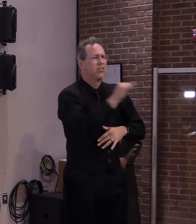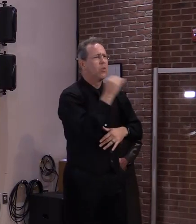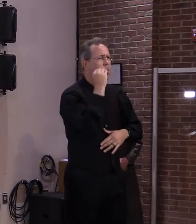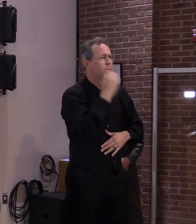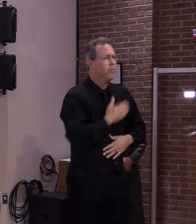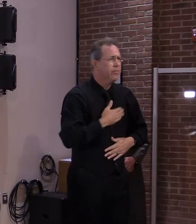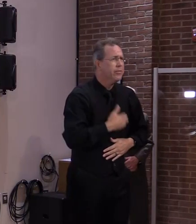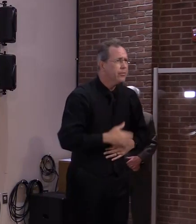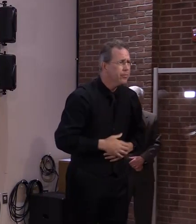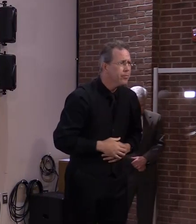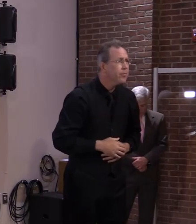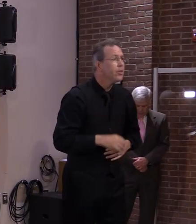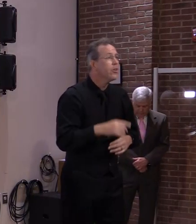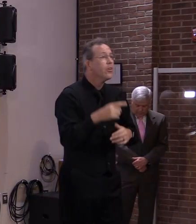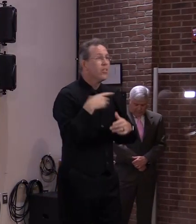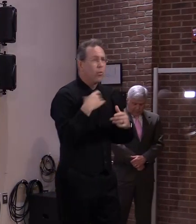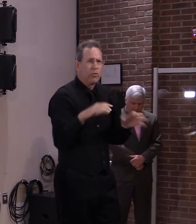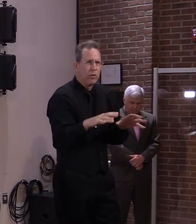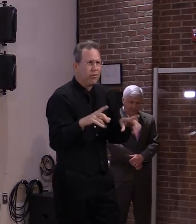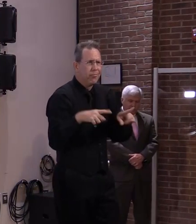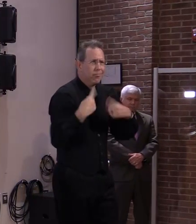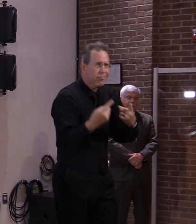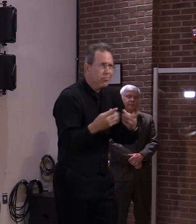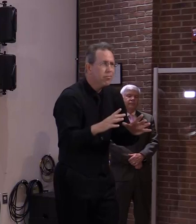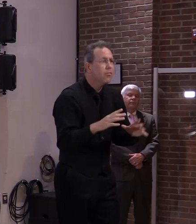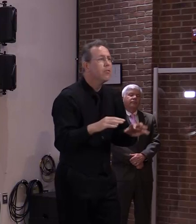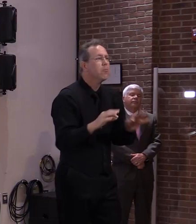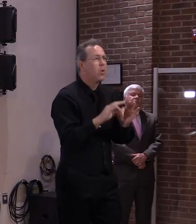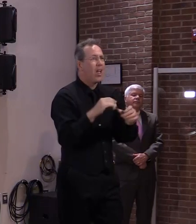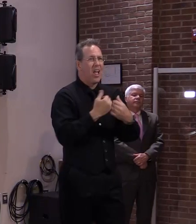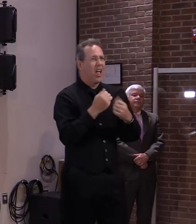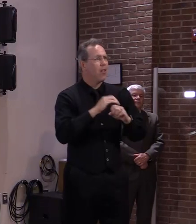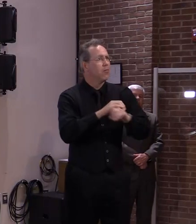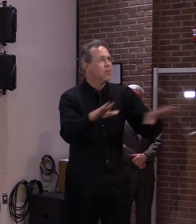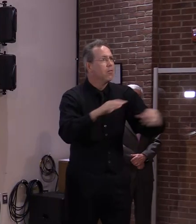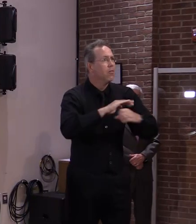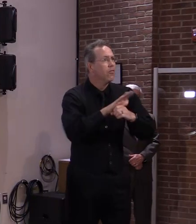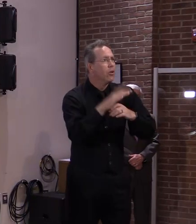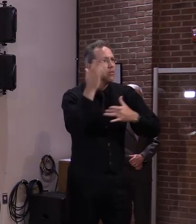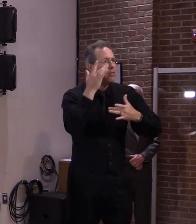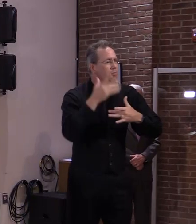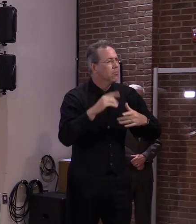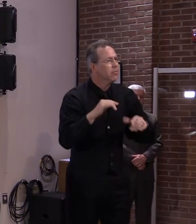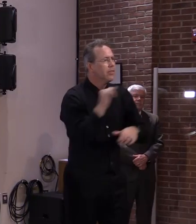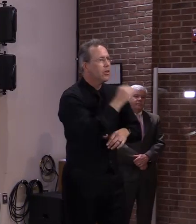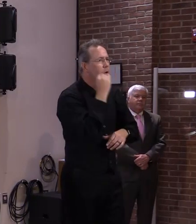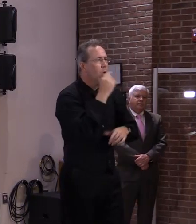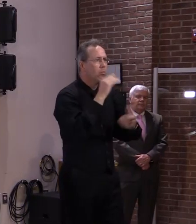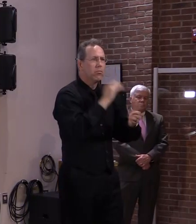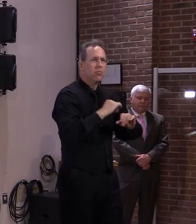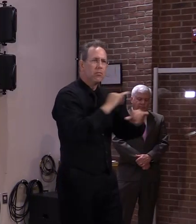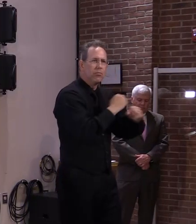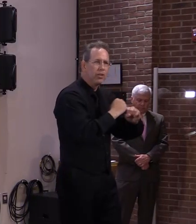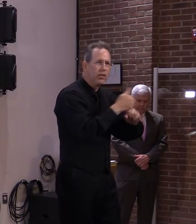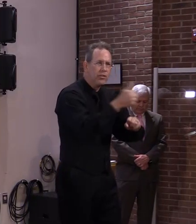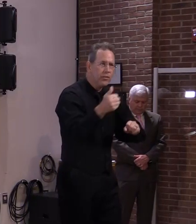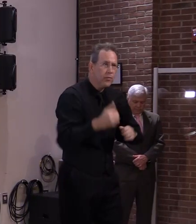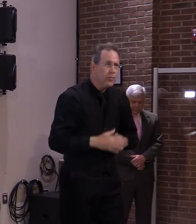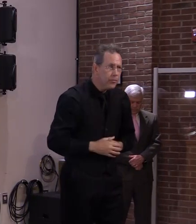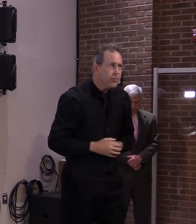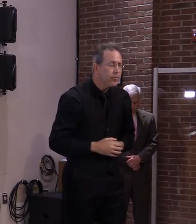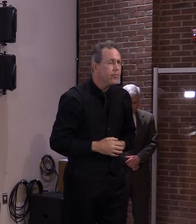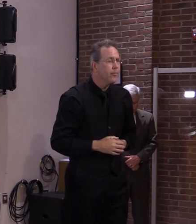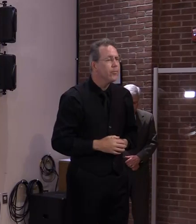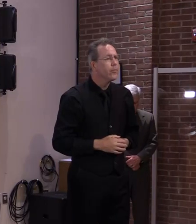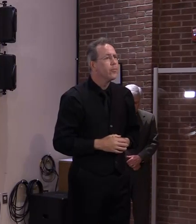transmitted from person to person, and can't mutate and lead to more virulent strains. It's